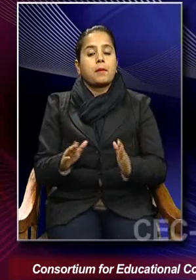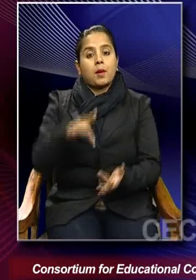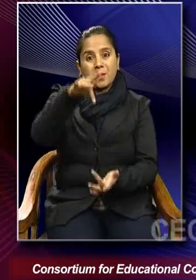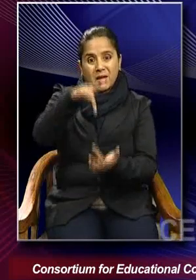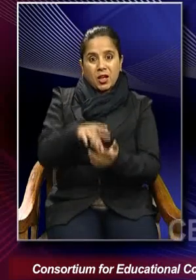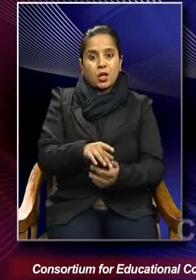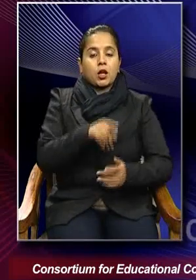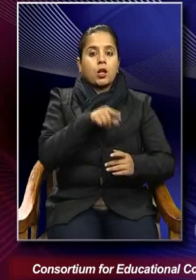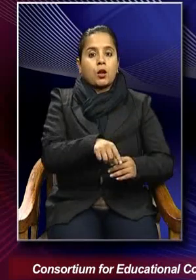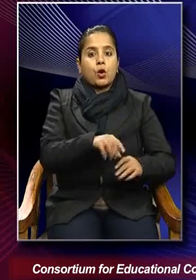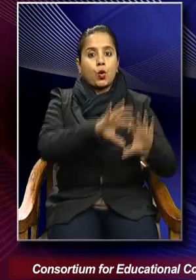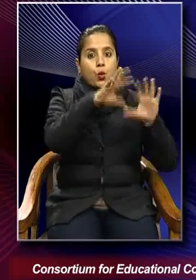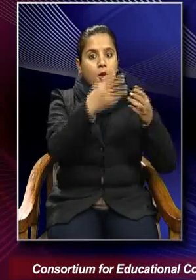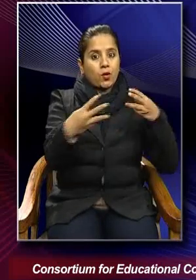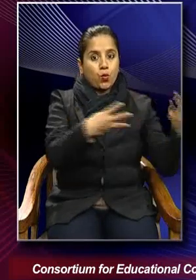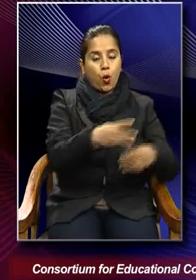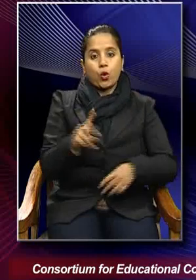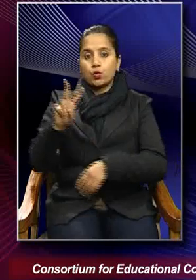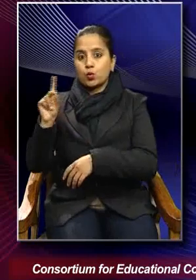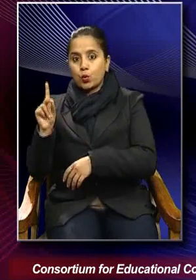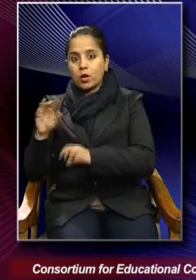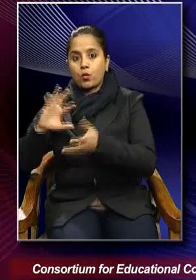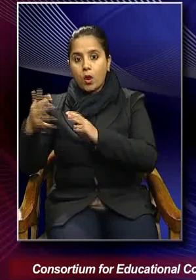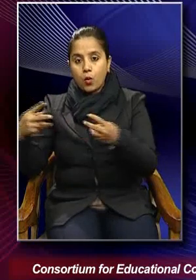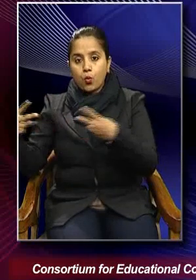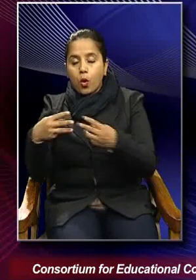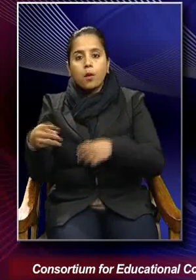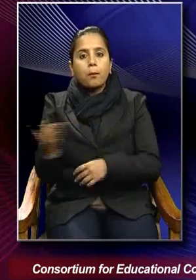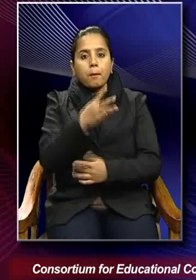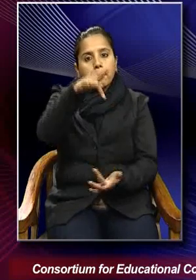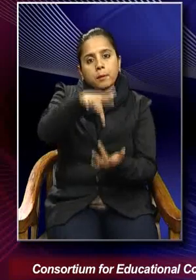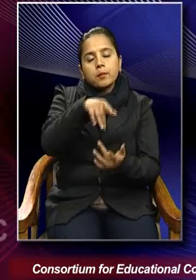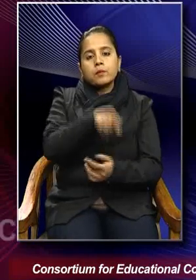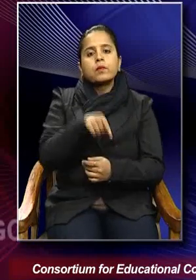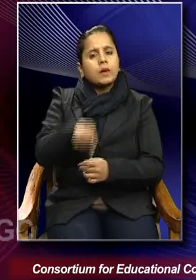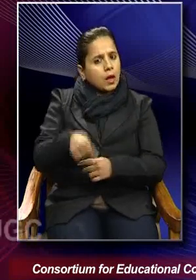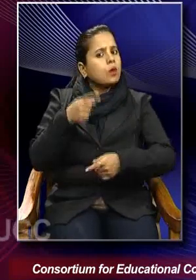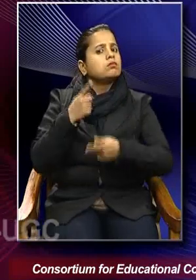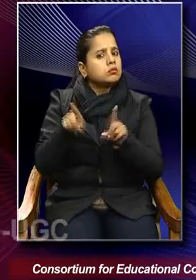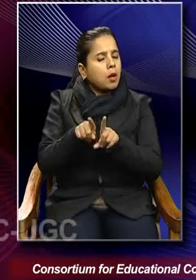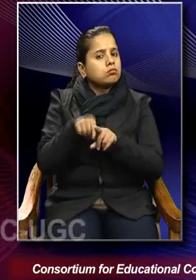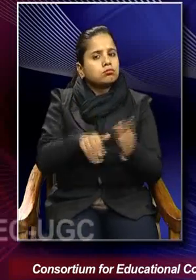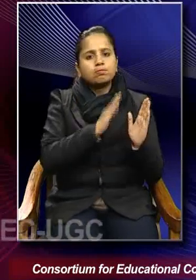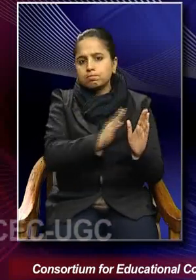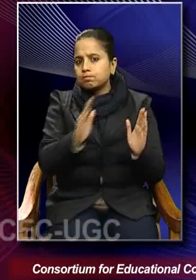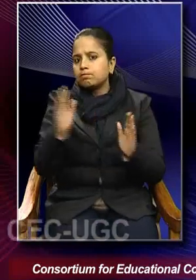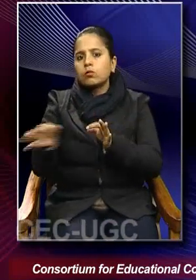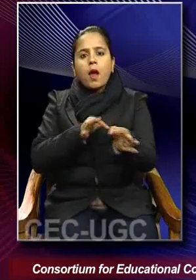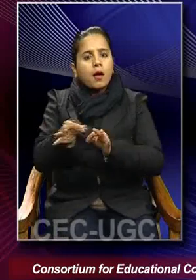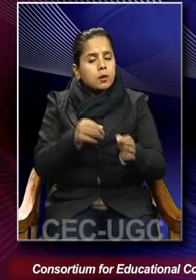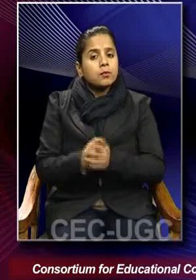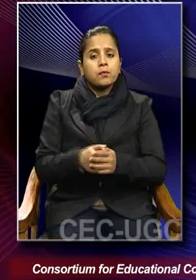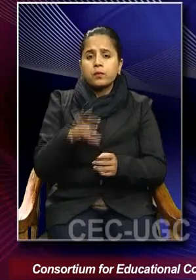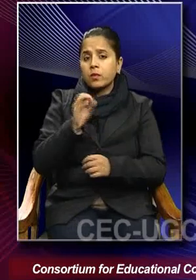world wars. So, the chronological coverage of this lecture should be around those critical